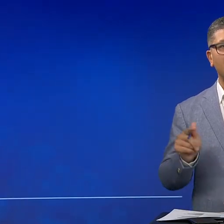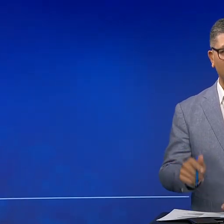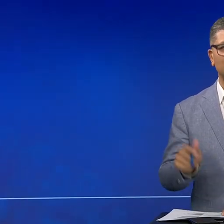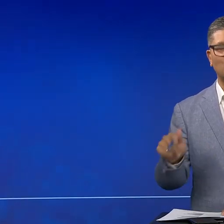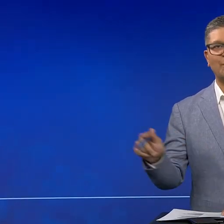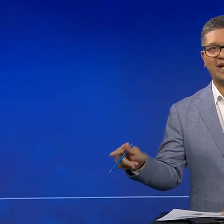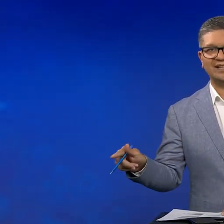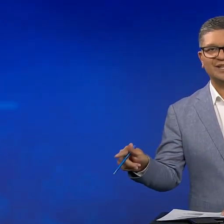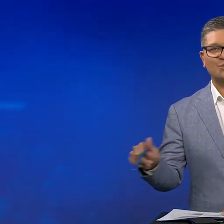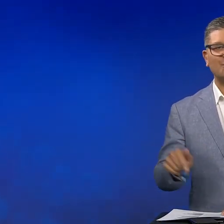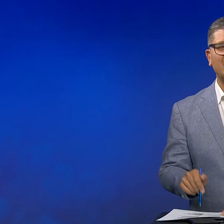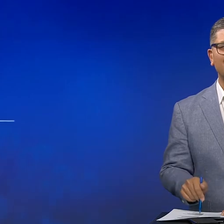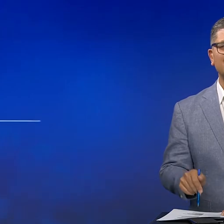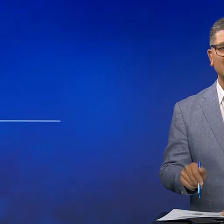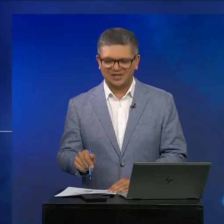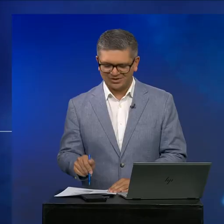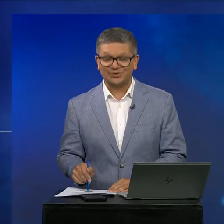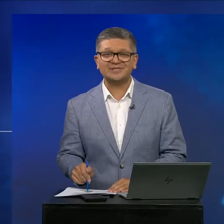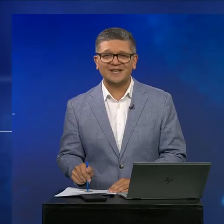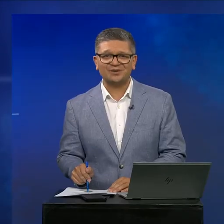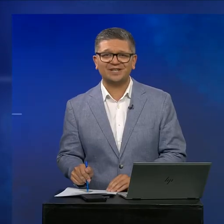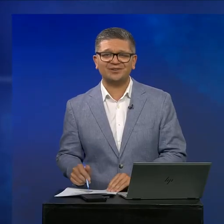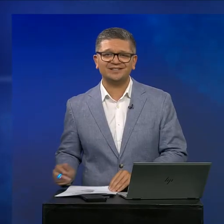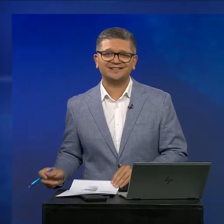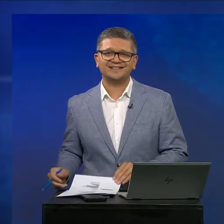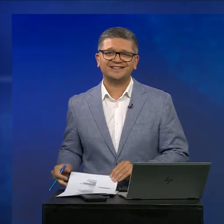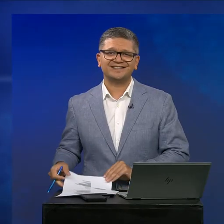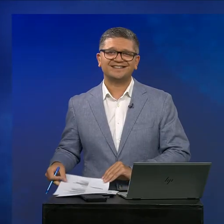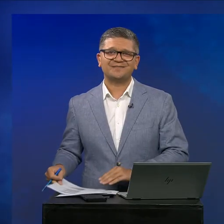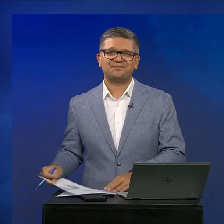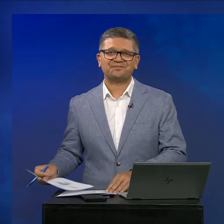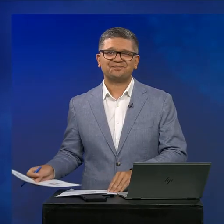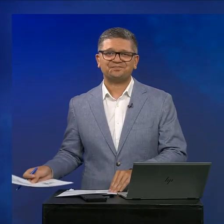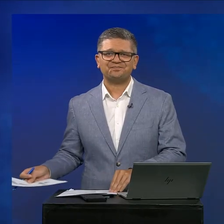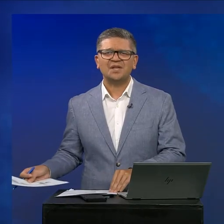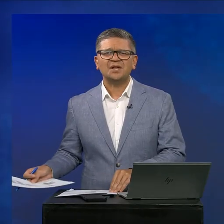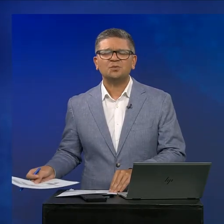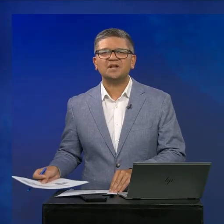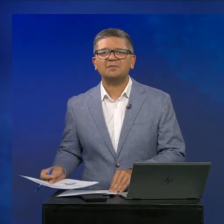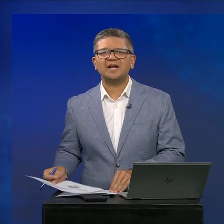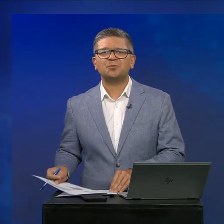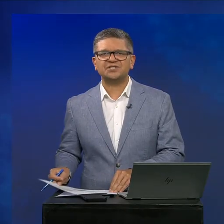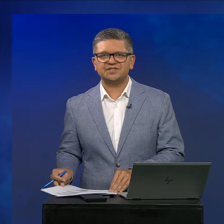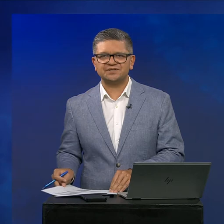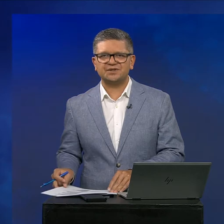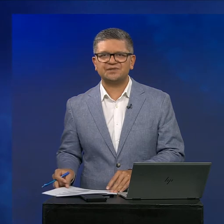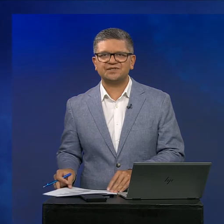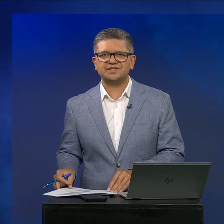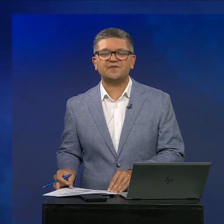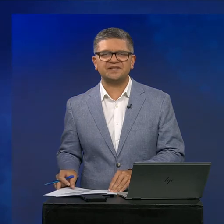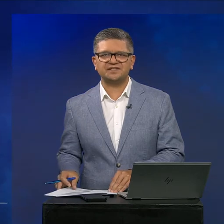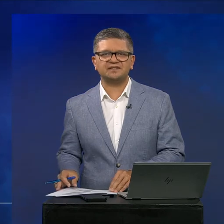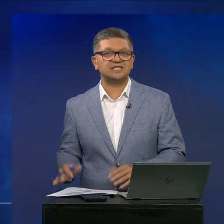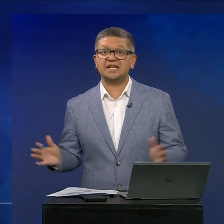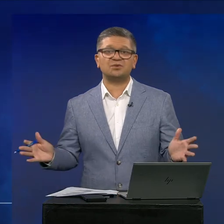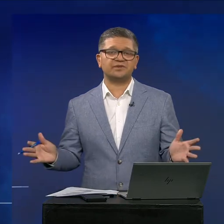not or, and, more pay. With me now is Keri Nuku. Tēnā koe, Keri. Tēnā koe. What are the main pressures nurses